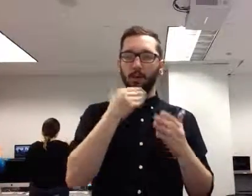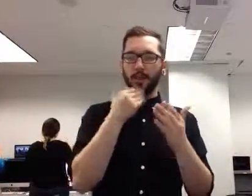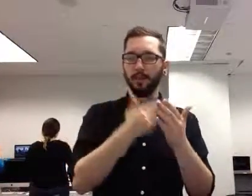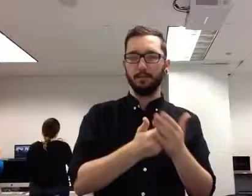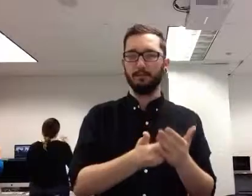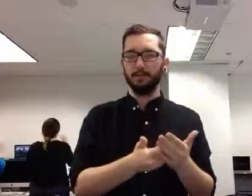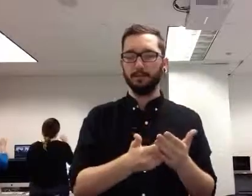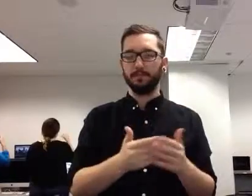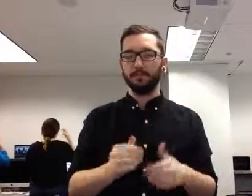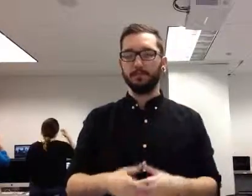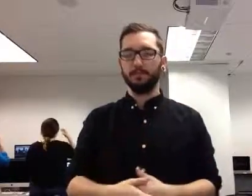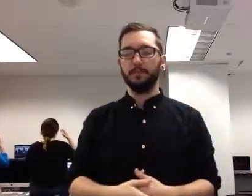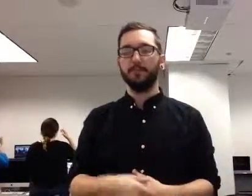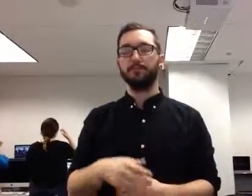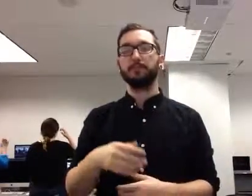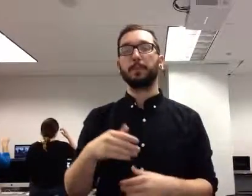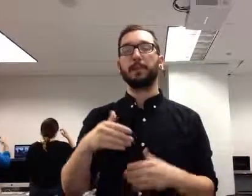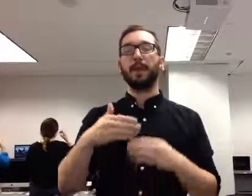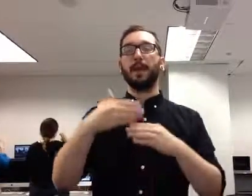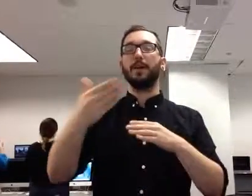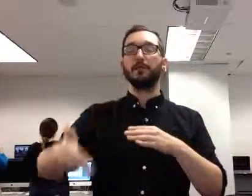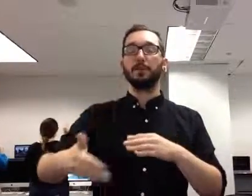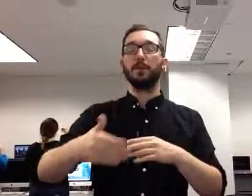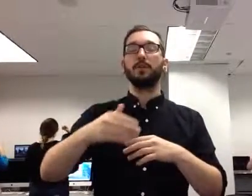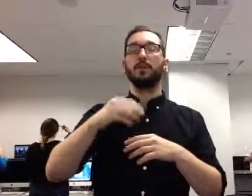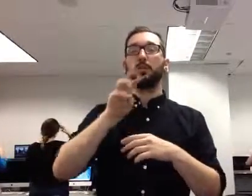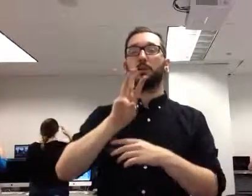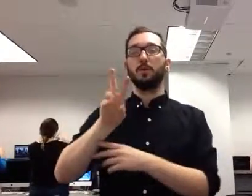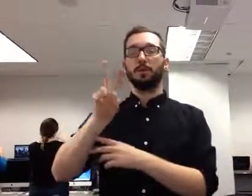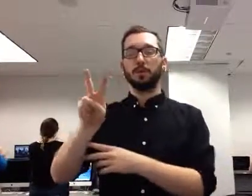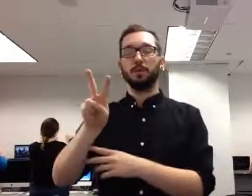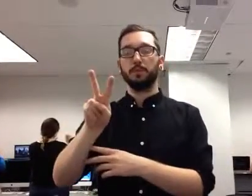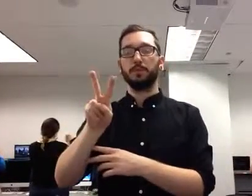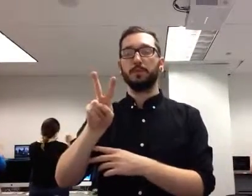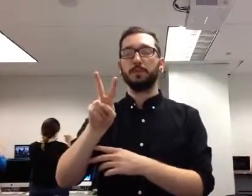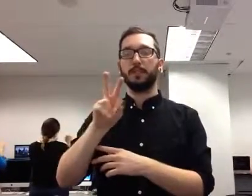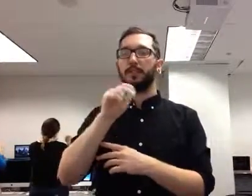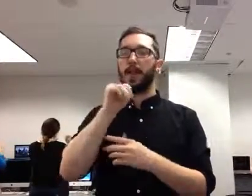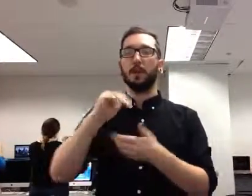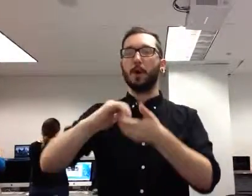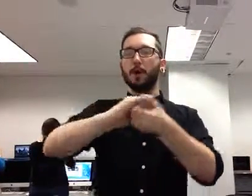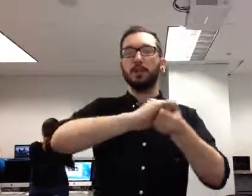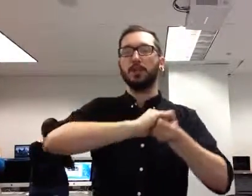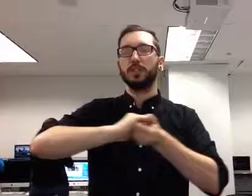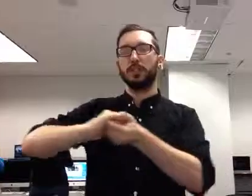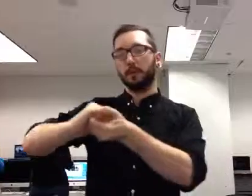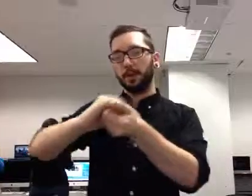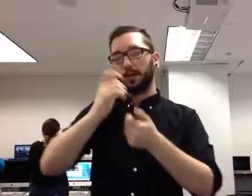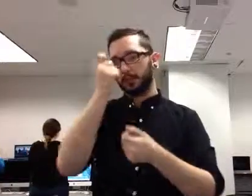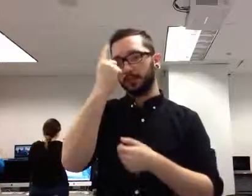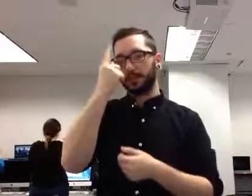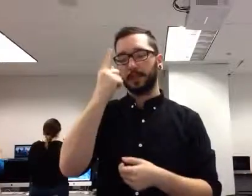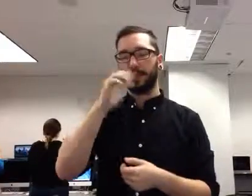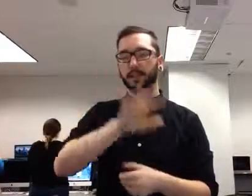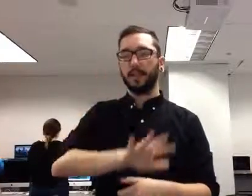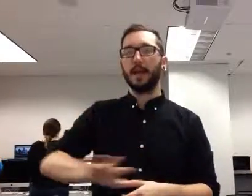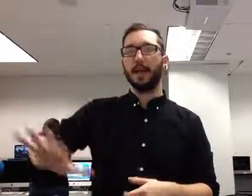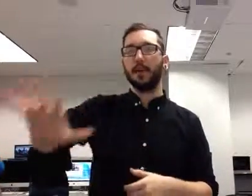Union, even after World War II, is not a partnership, all right? It is a very subservient one,